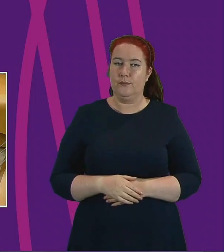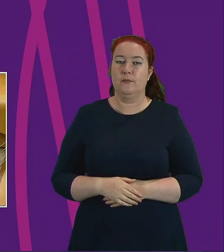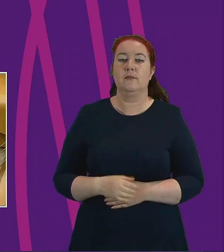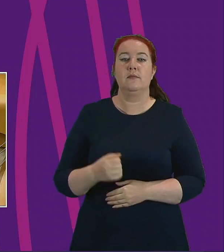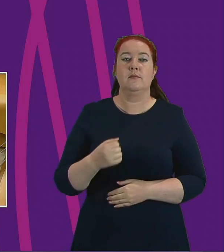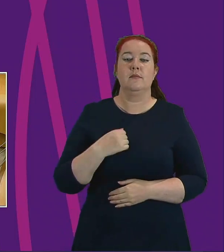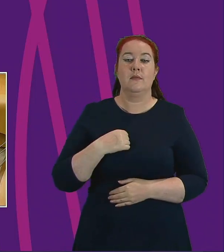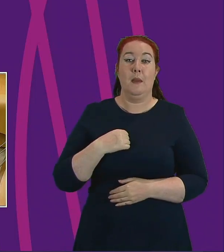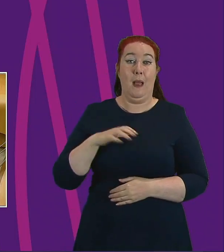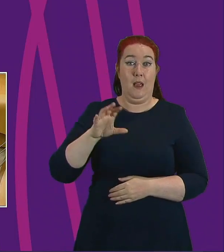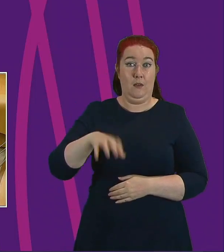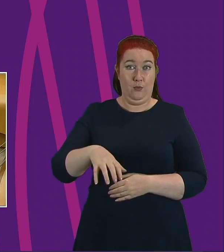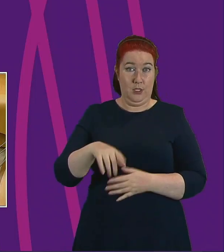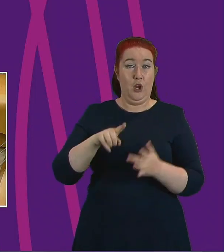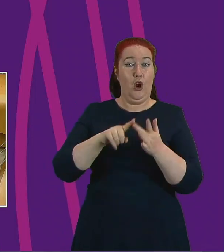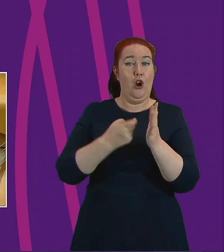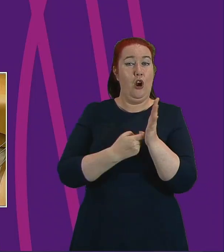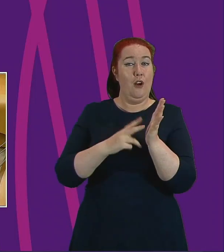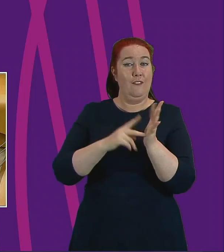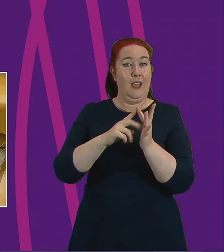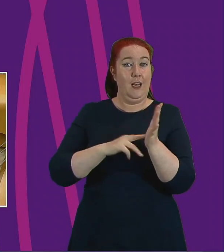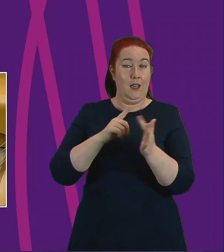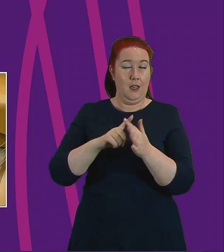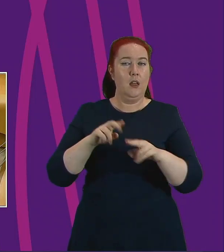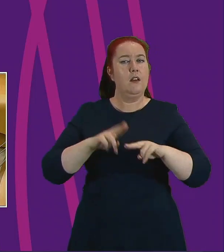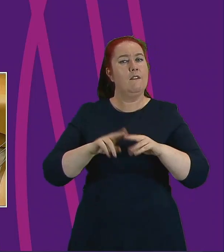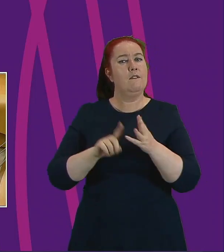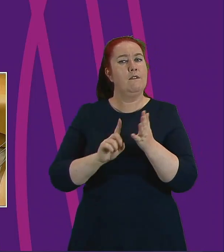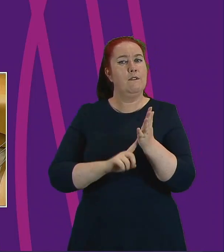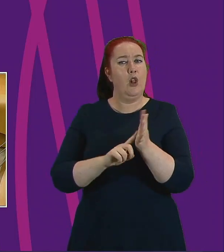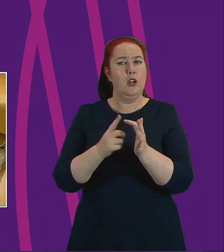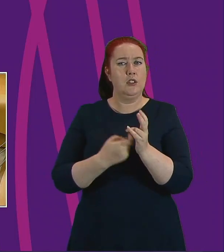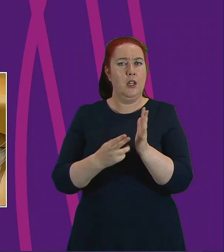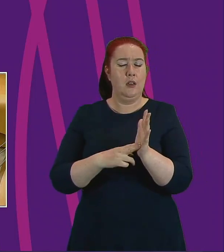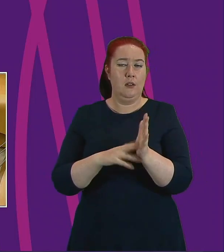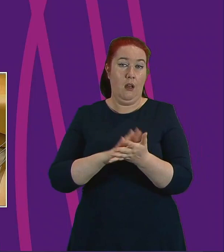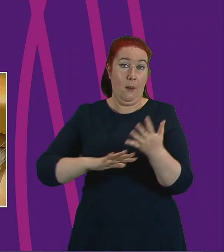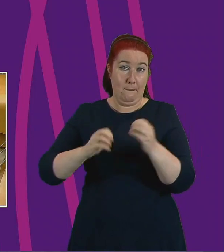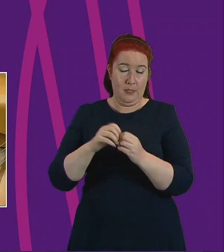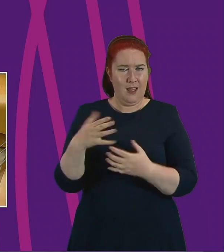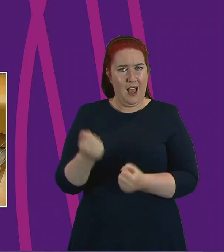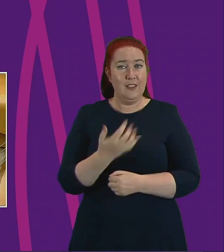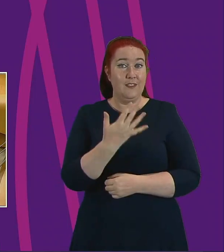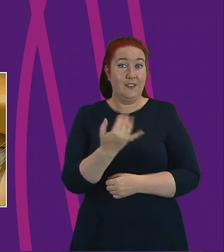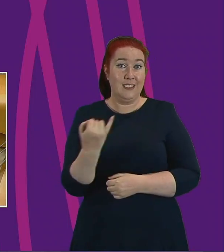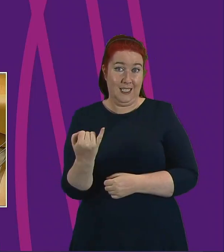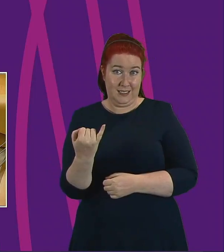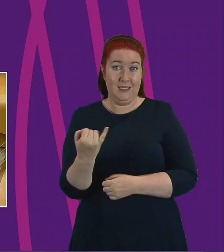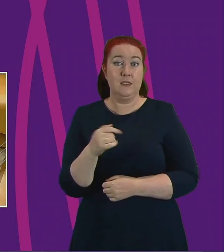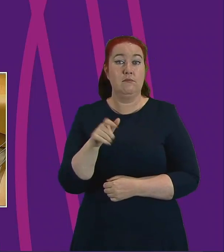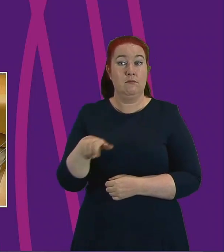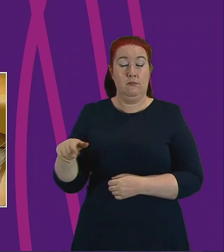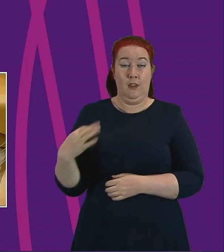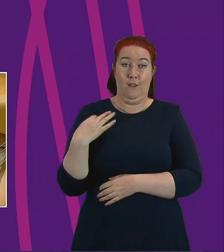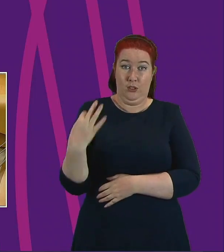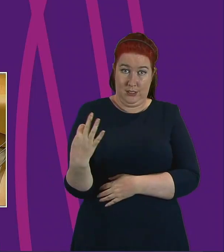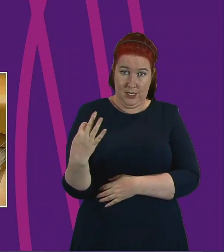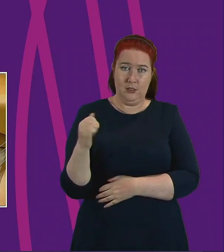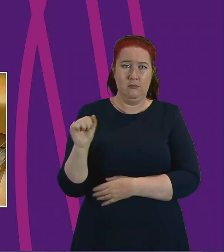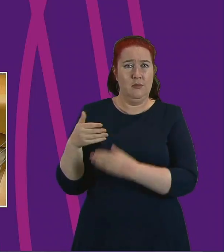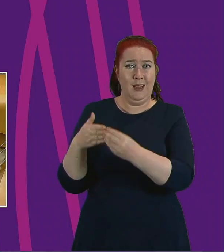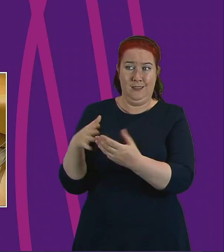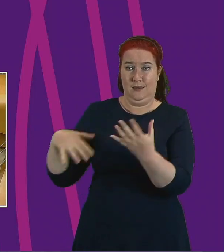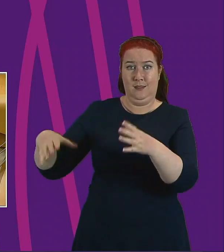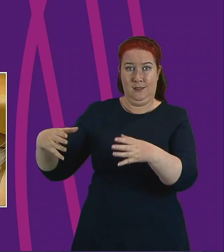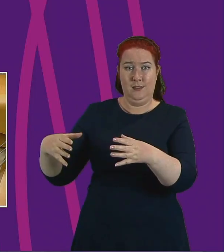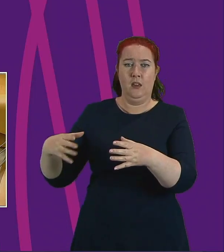my hometown Irvine has 56 volunteers under the leadership of Donna Fitzpatrick and they're absolutely